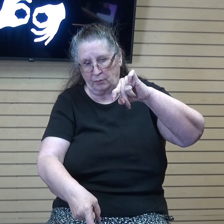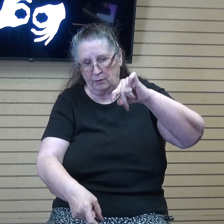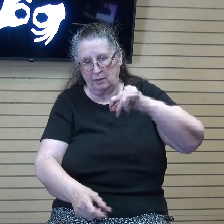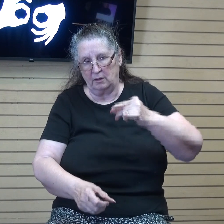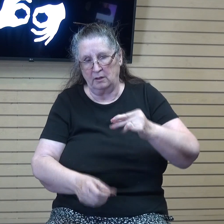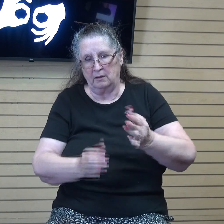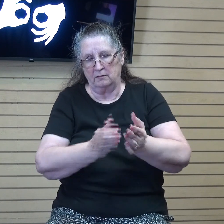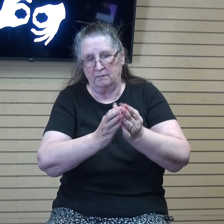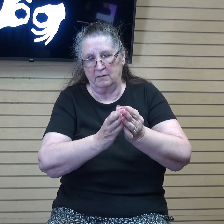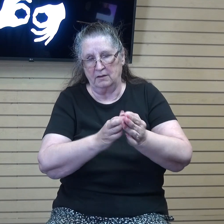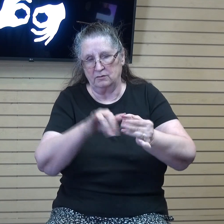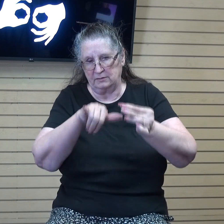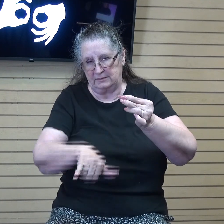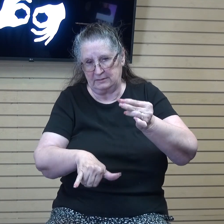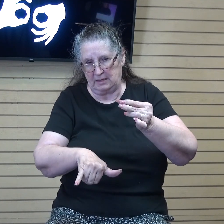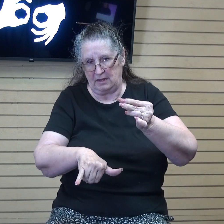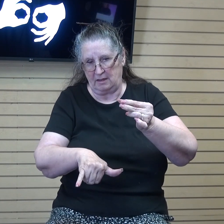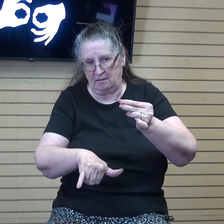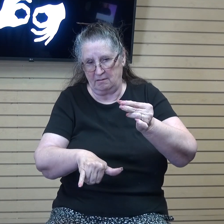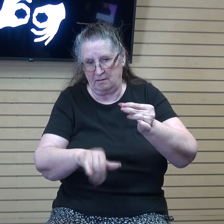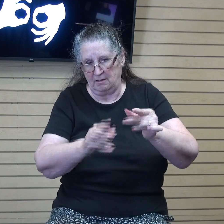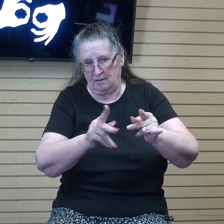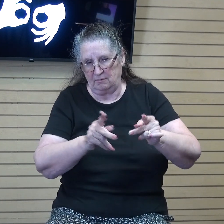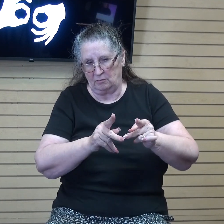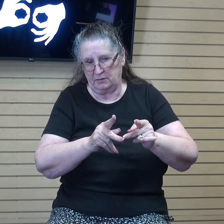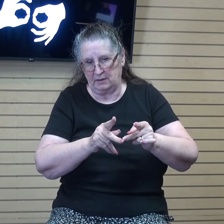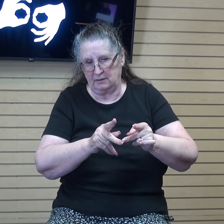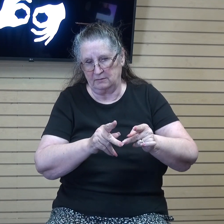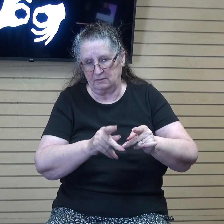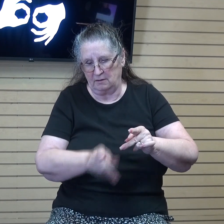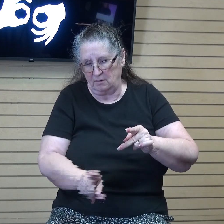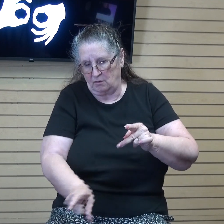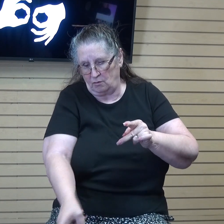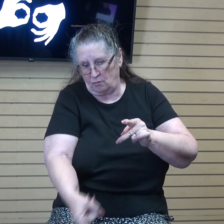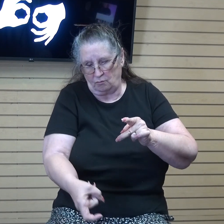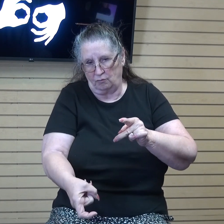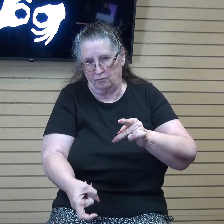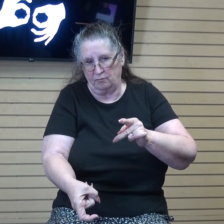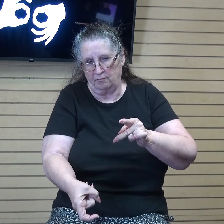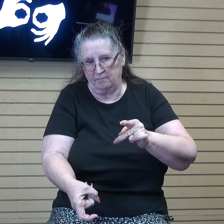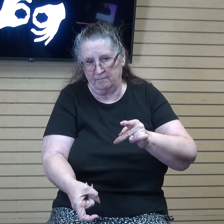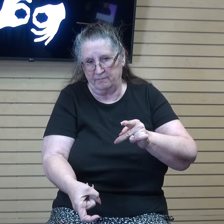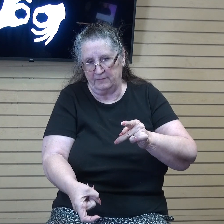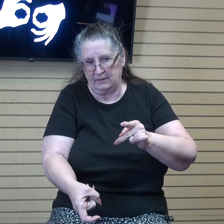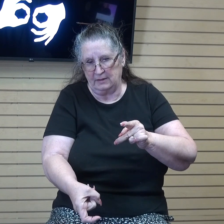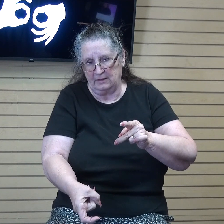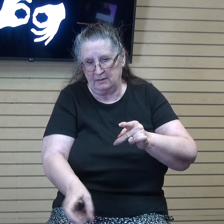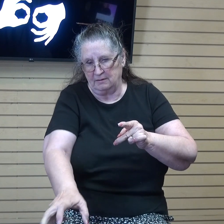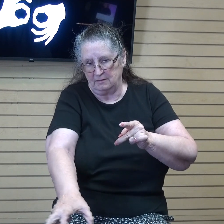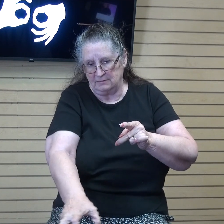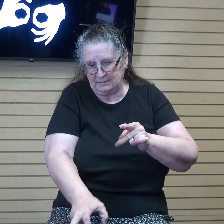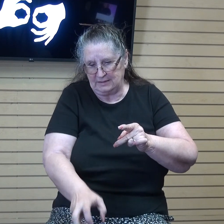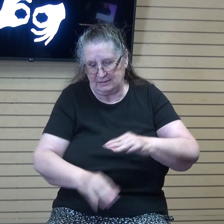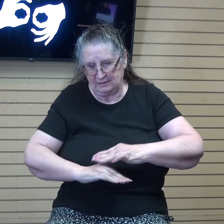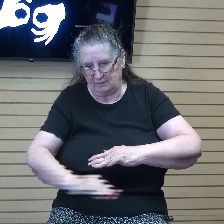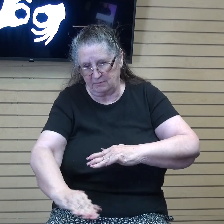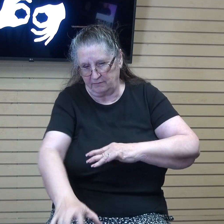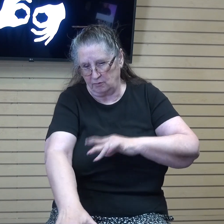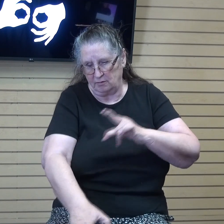in a particular place by means of a fluke or pointed projection that digs into the sea bottom. I really like